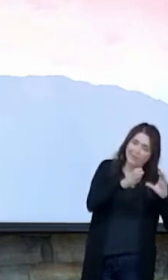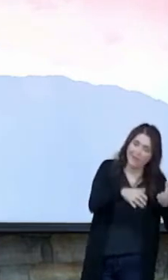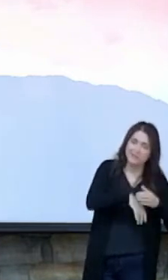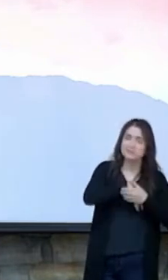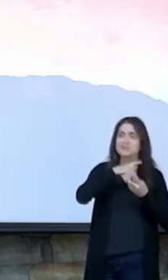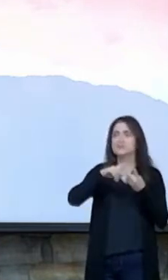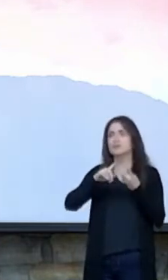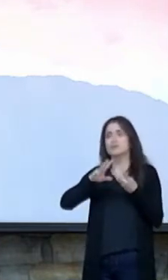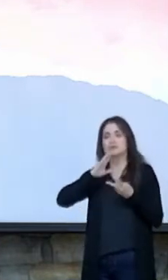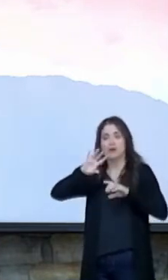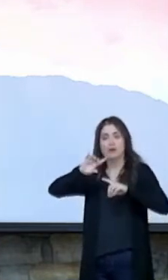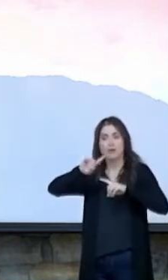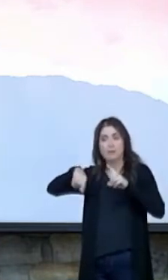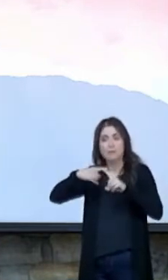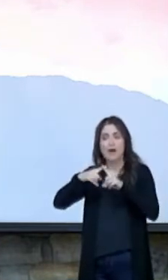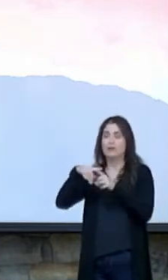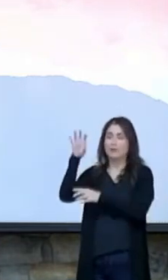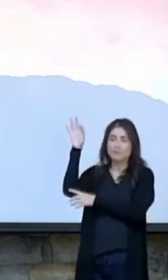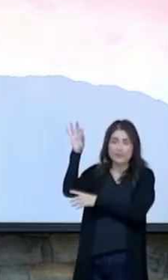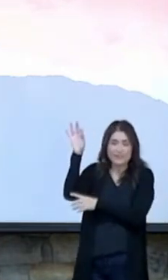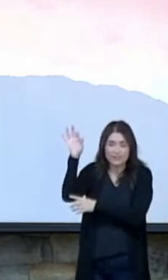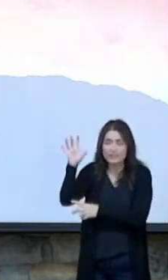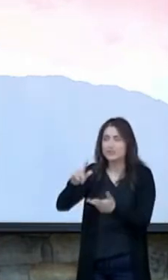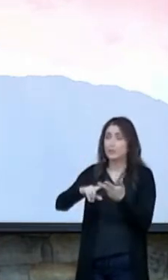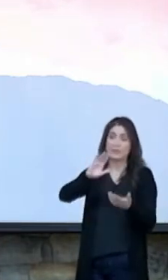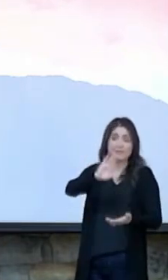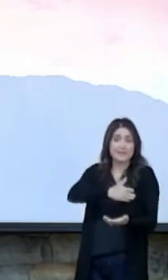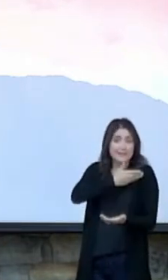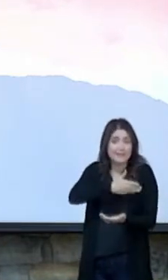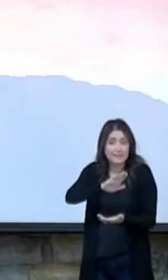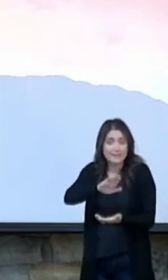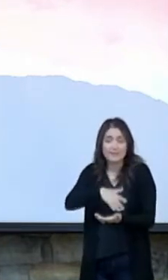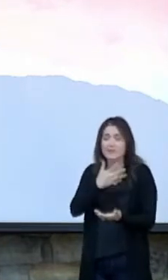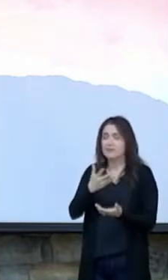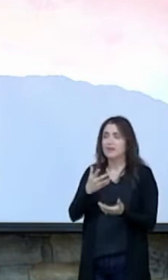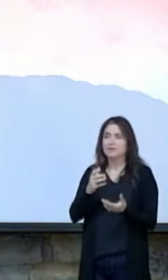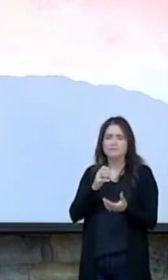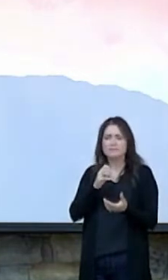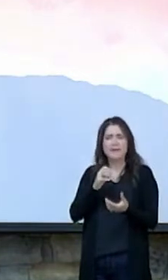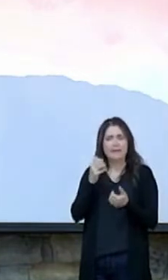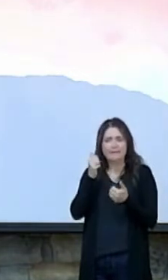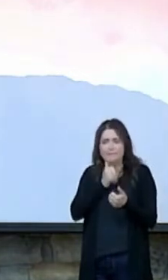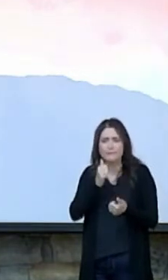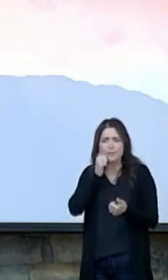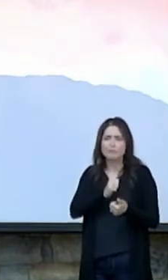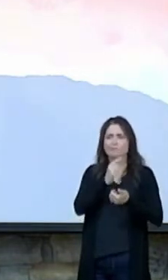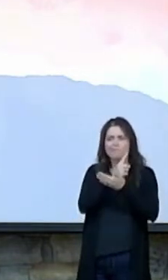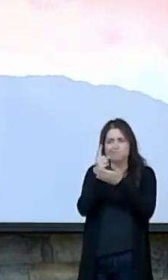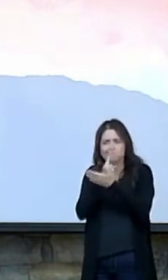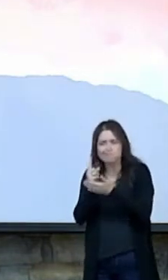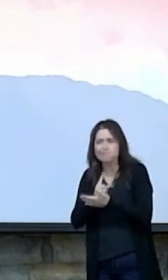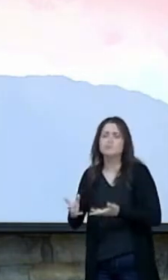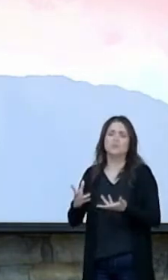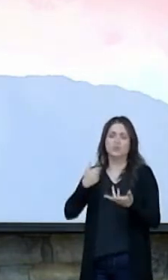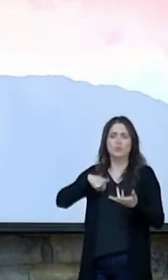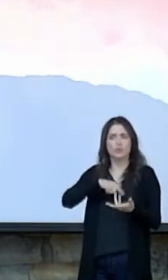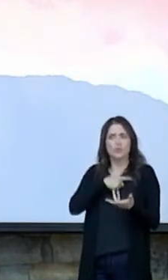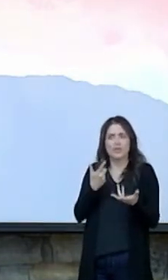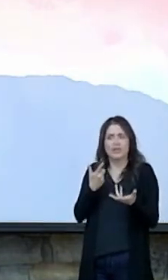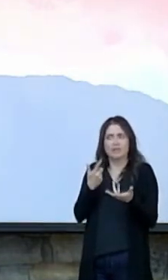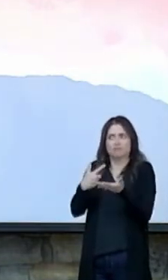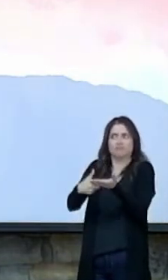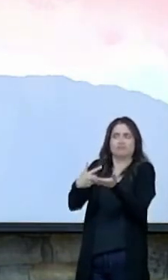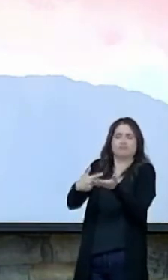talk about it in our preaching. We sing about it. There's not a week that goes by that you and I don't